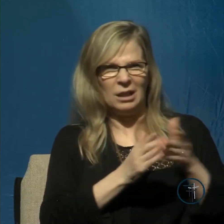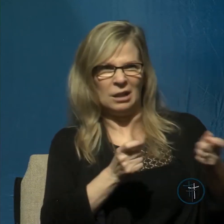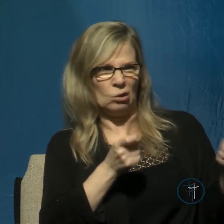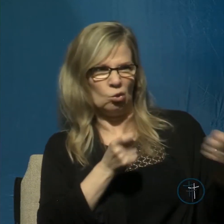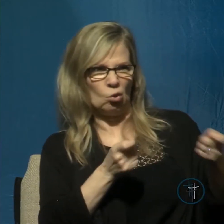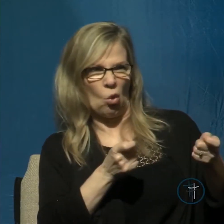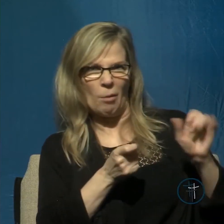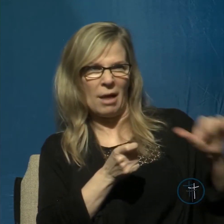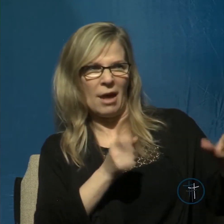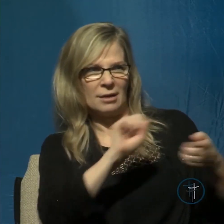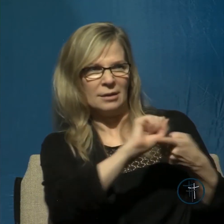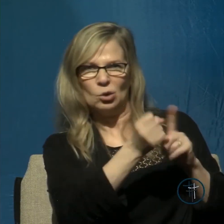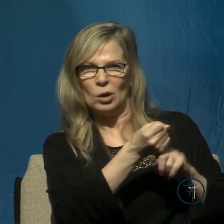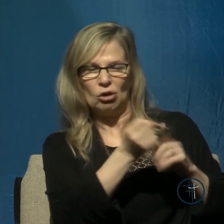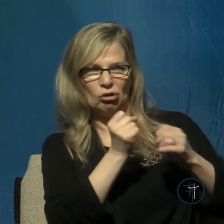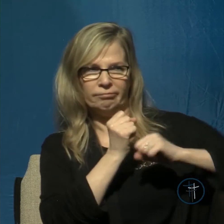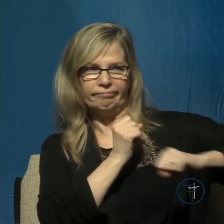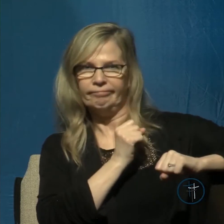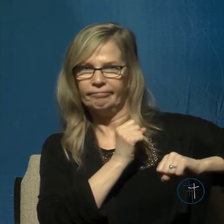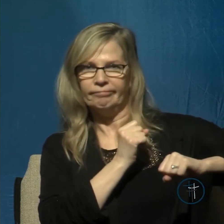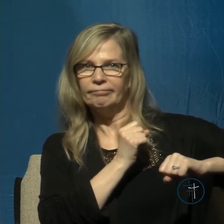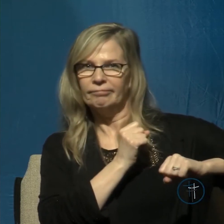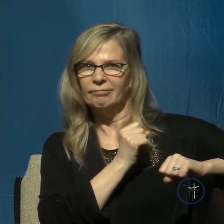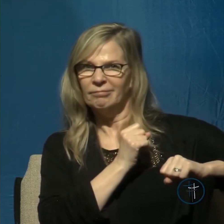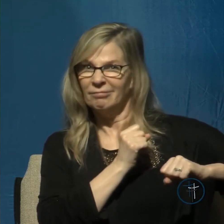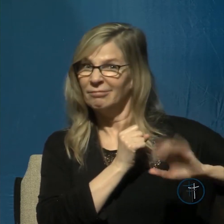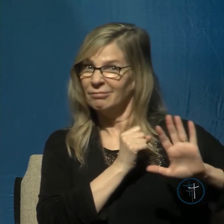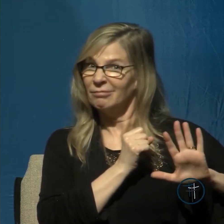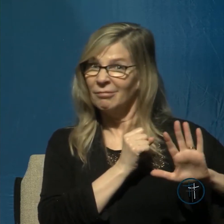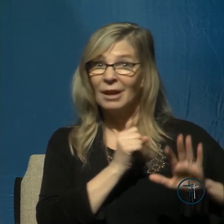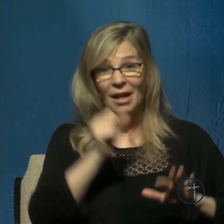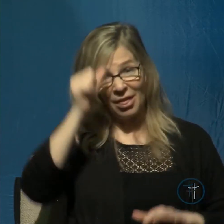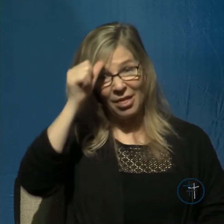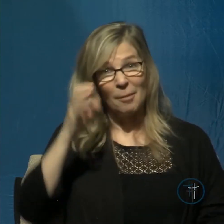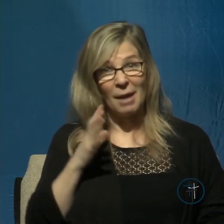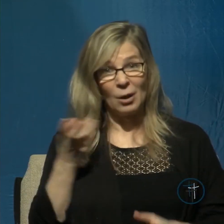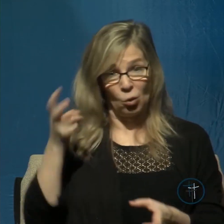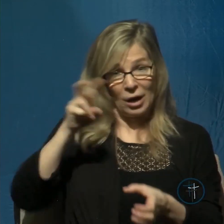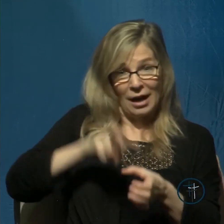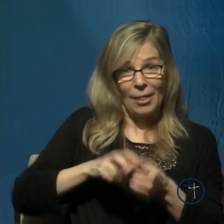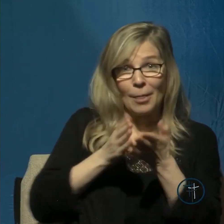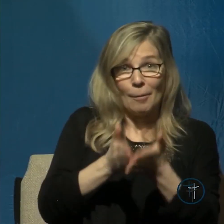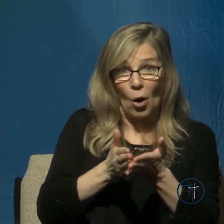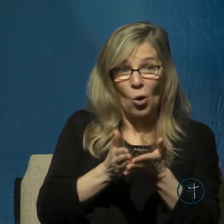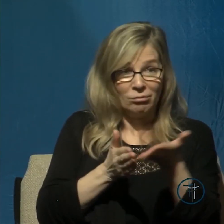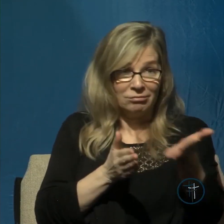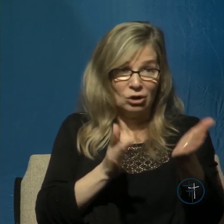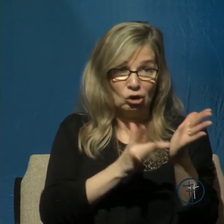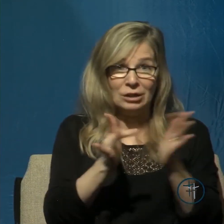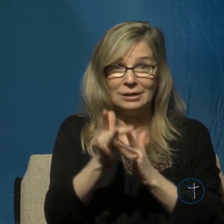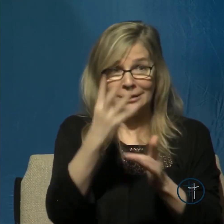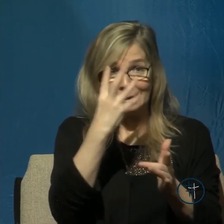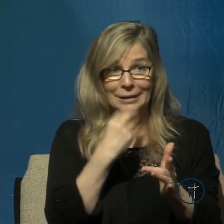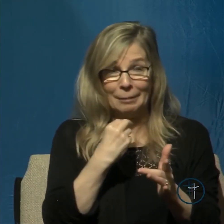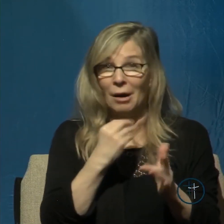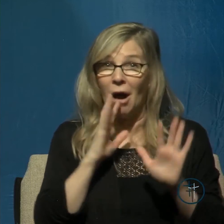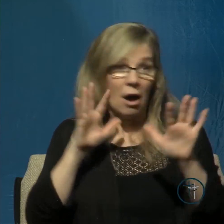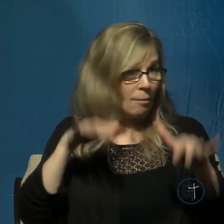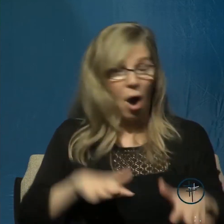that situation a negative you see these men were in the boat the master was asleep and the billows were rolling the water